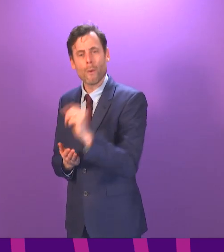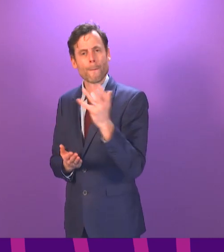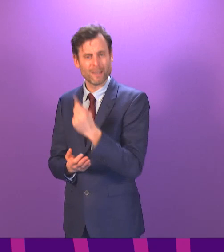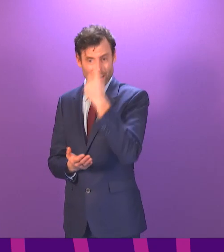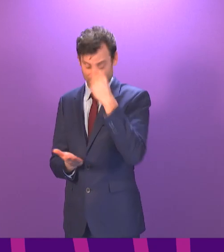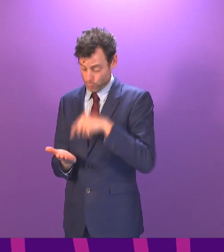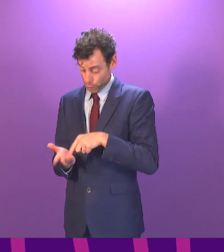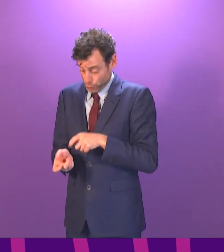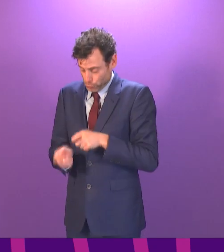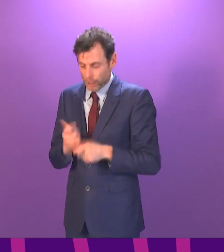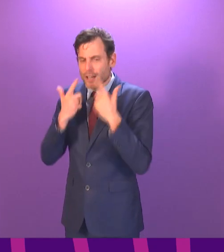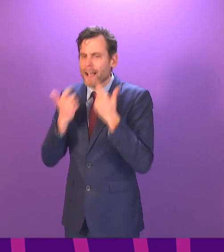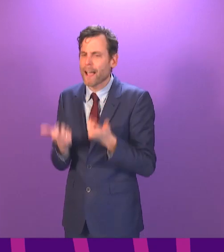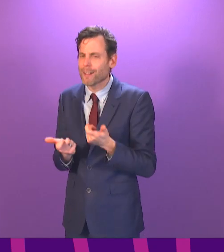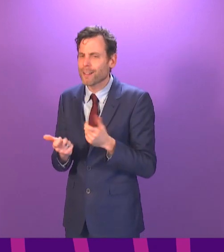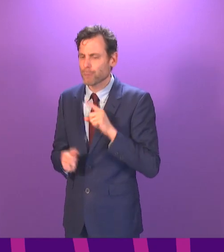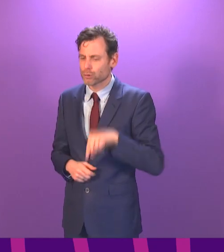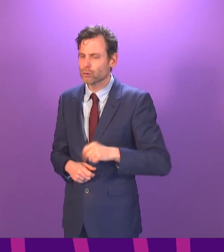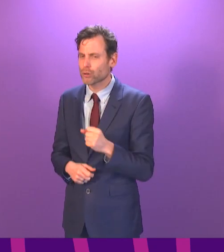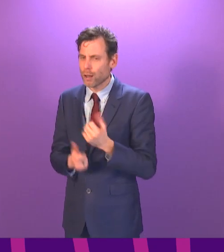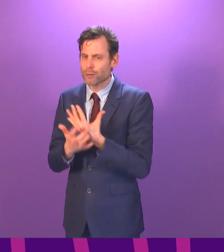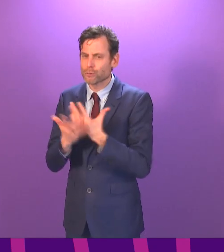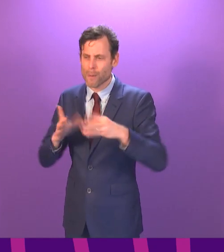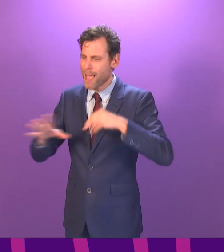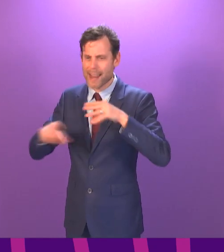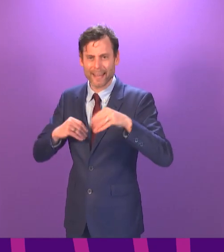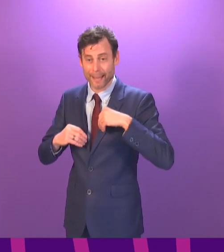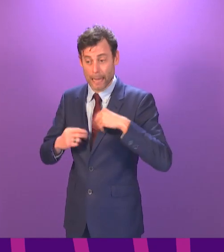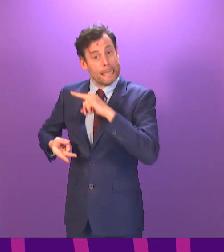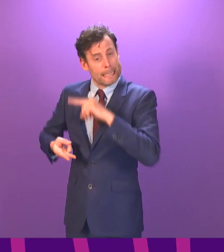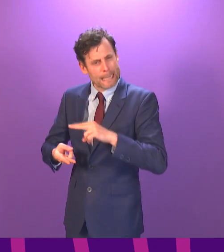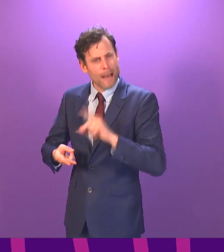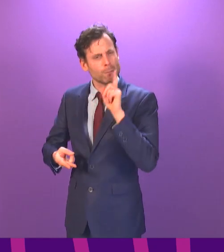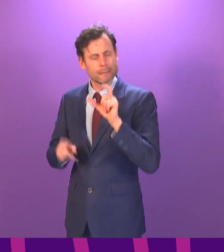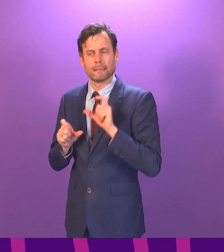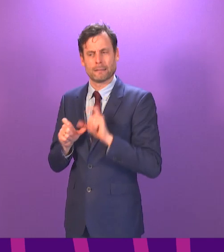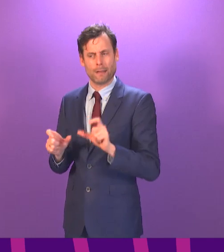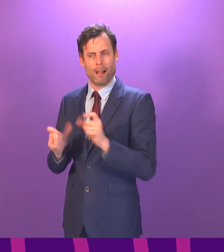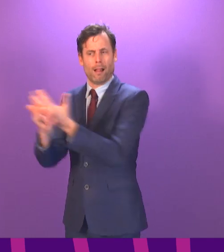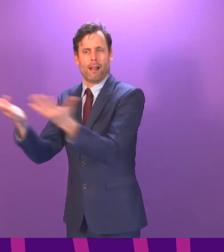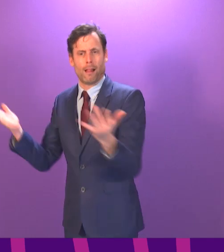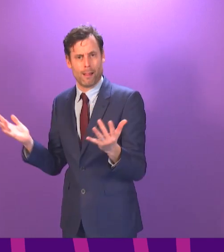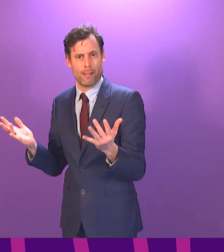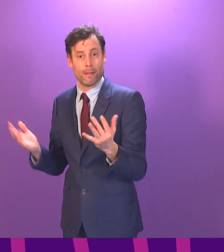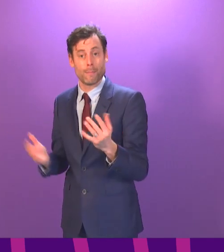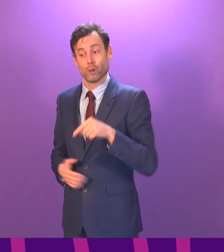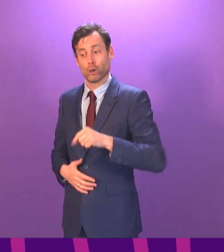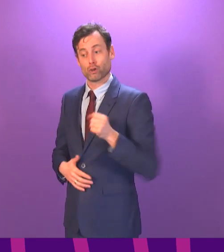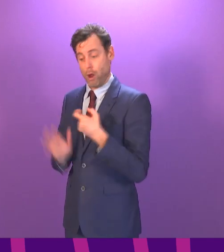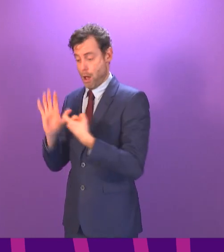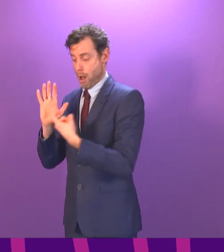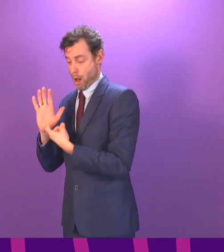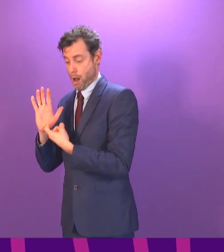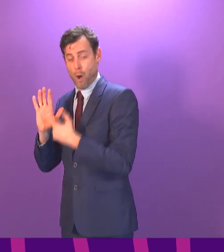infection levels in Scotland are too high. They are coming down. But infection levels in Scotland are lower than they are in England. So